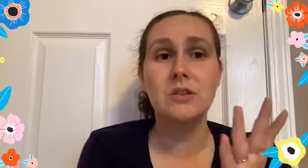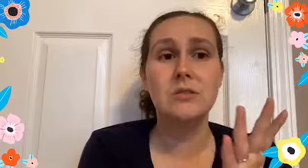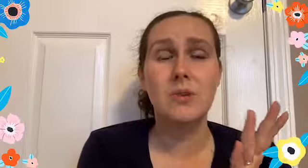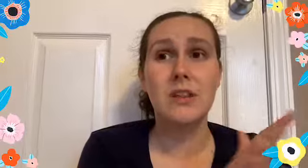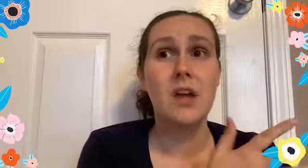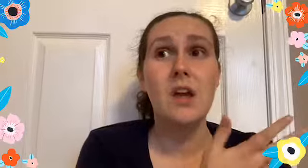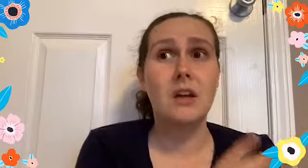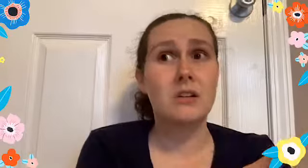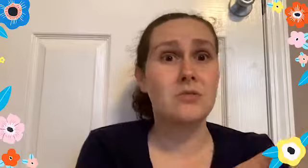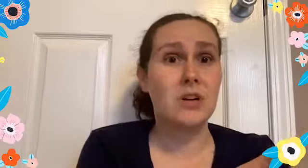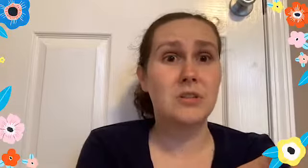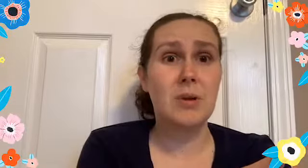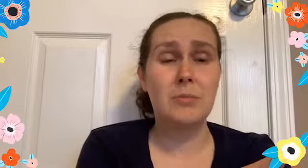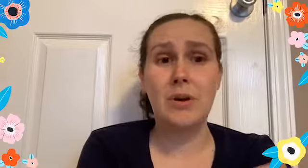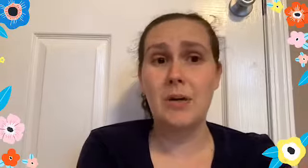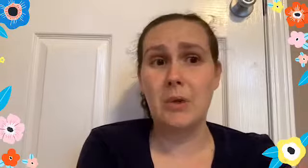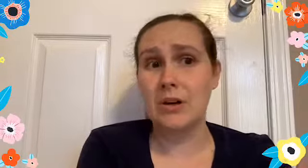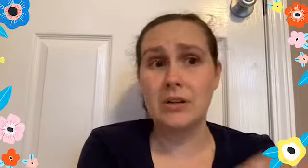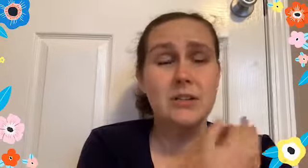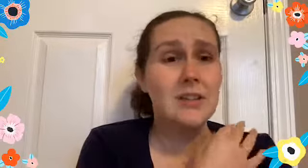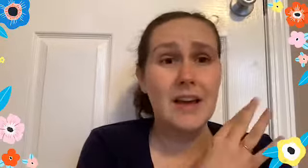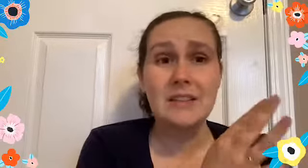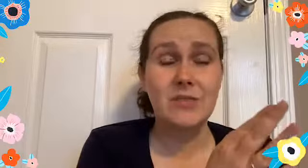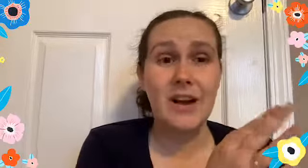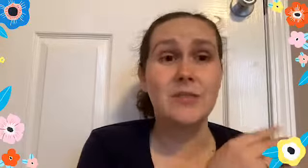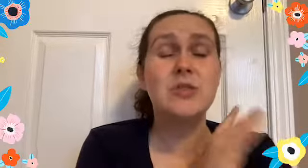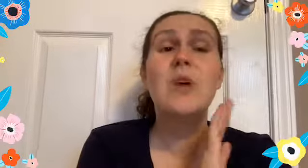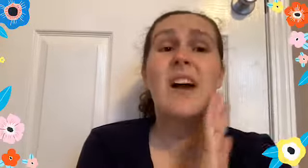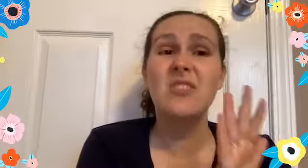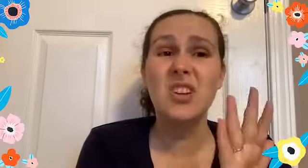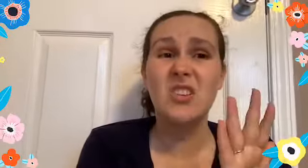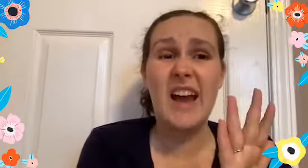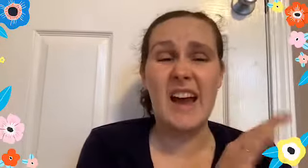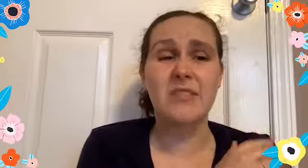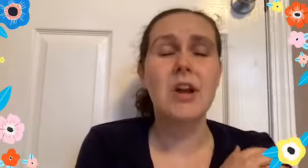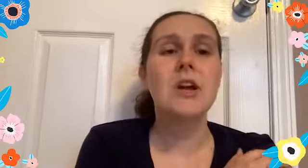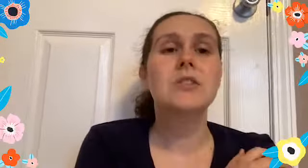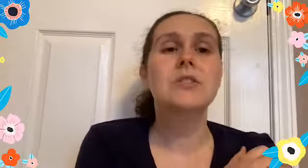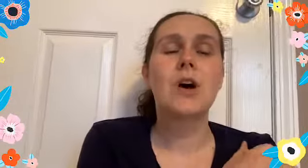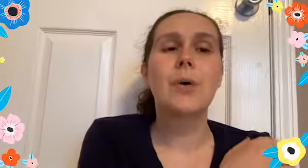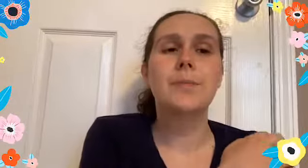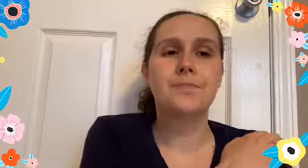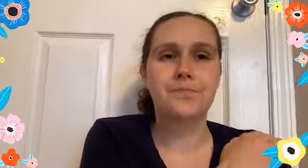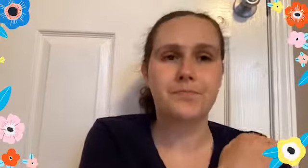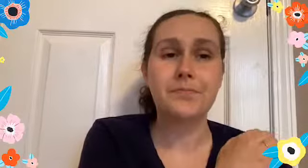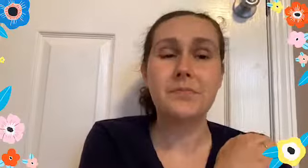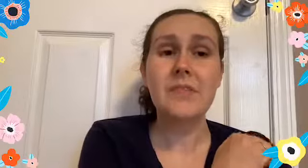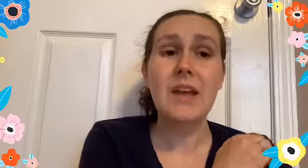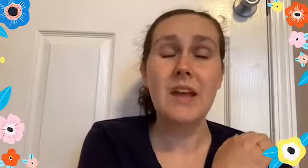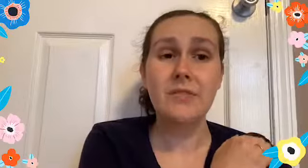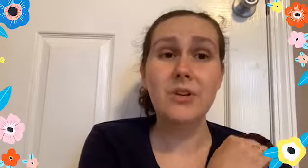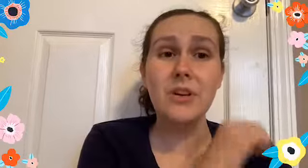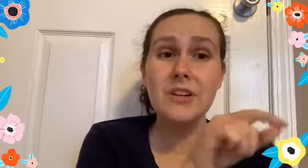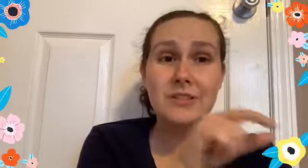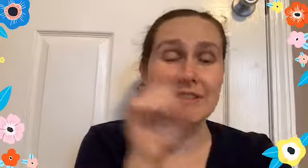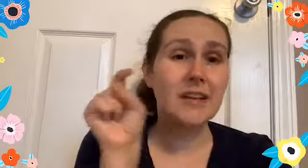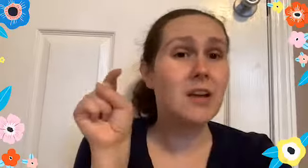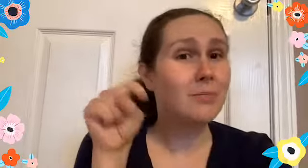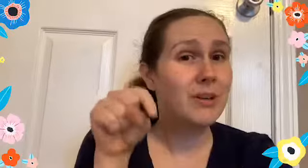do this with construction paper and markers. That's fine. Just whatever you have. So if you're interested, be